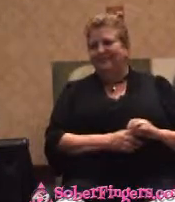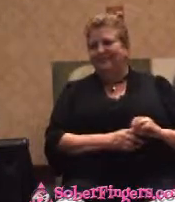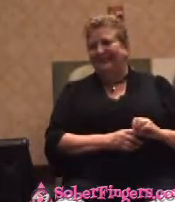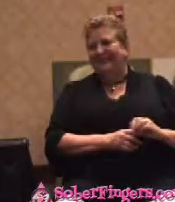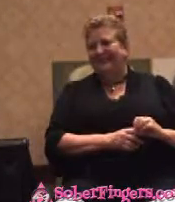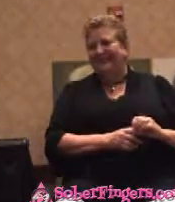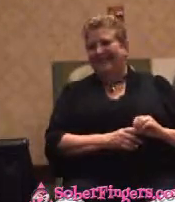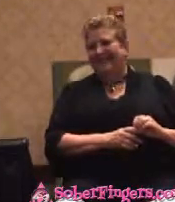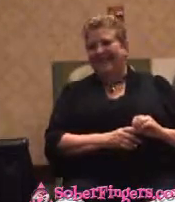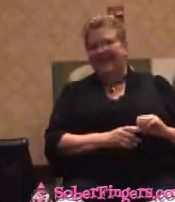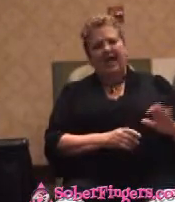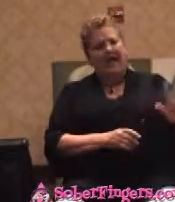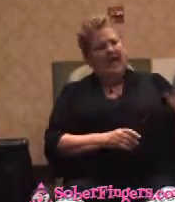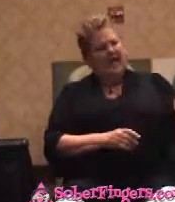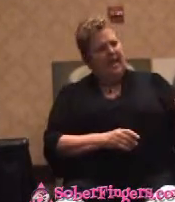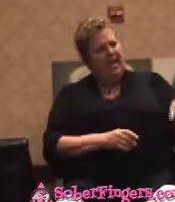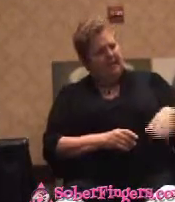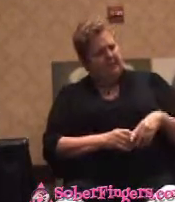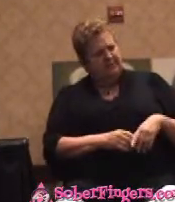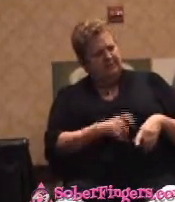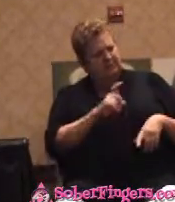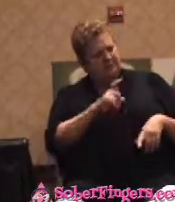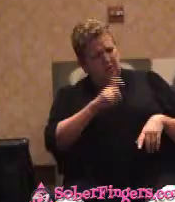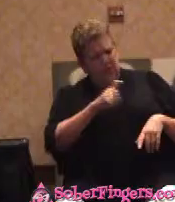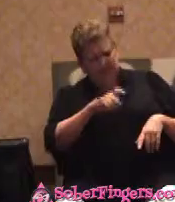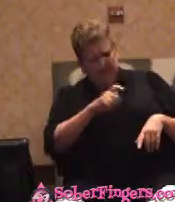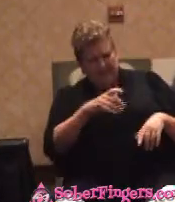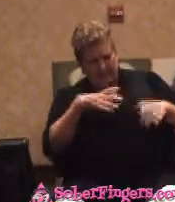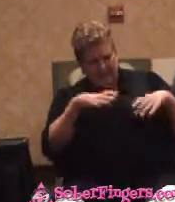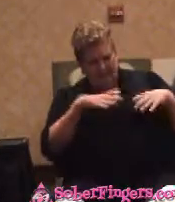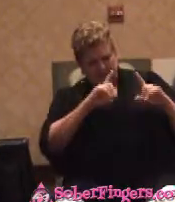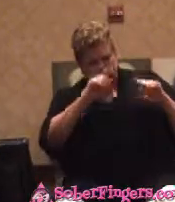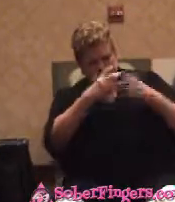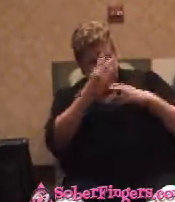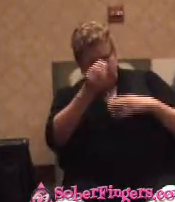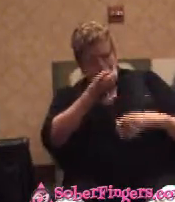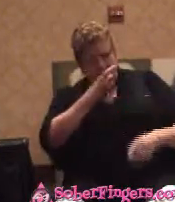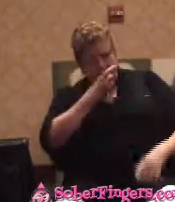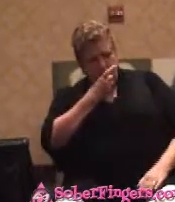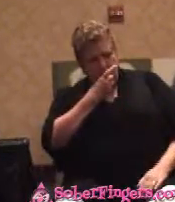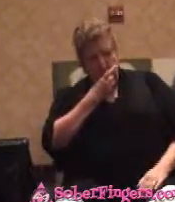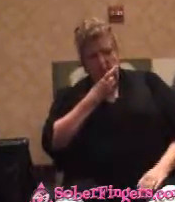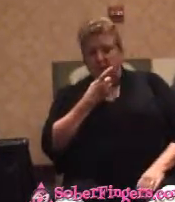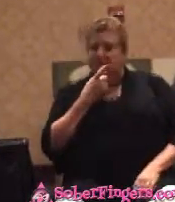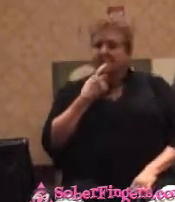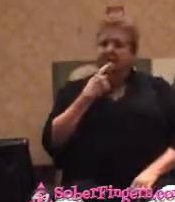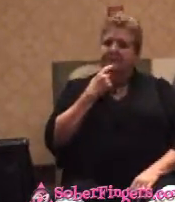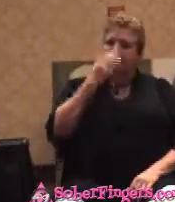And I said, Bill, shouldn't we be getting dressed tomorrow afternoon? And she said, Oh, Jerry, do you know what time it is?